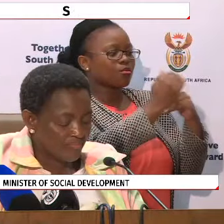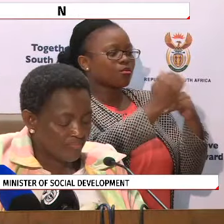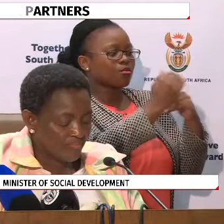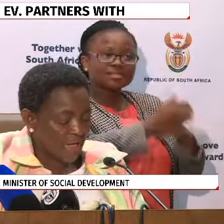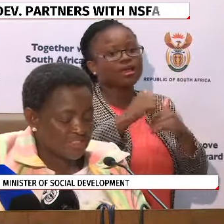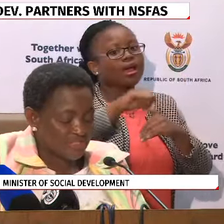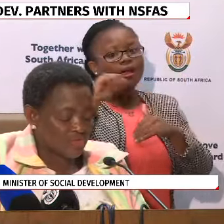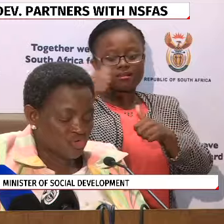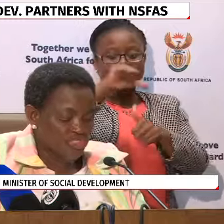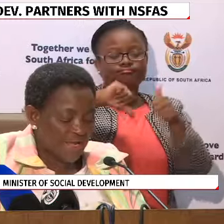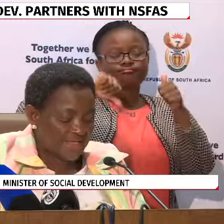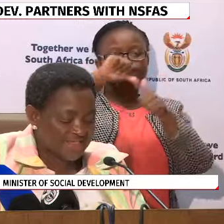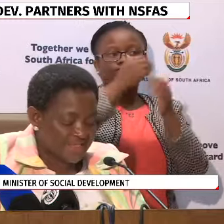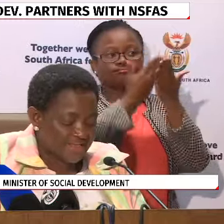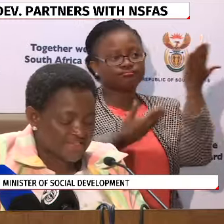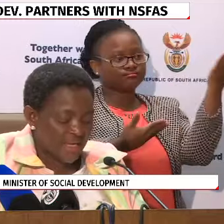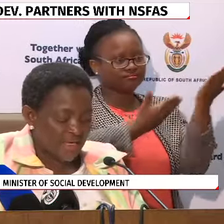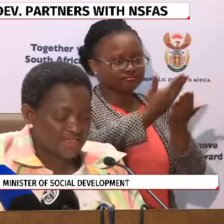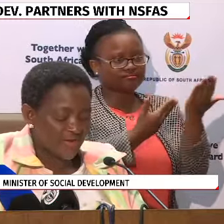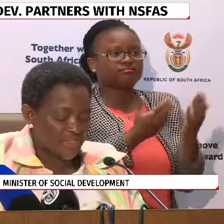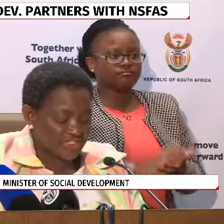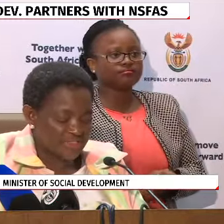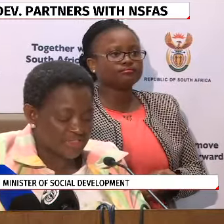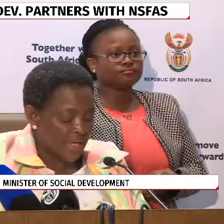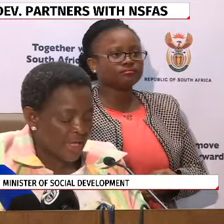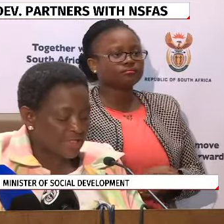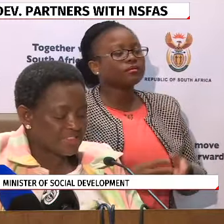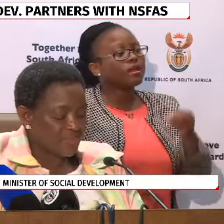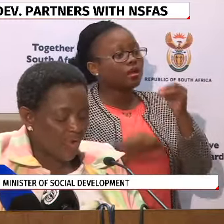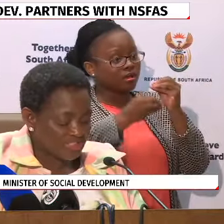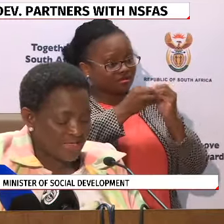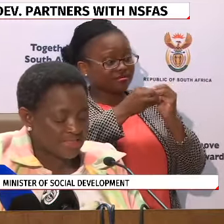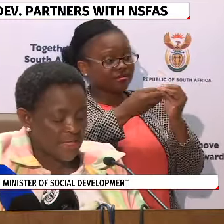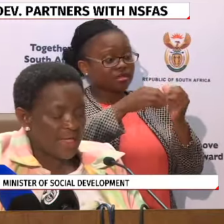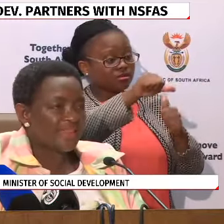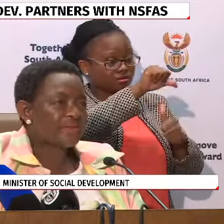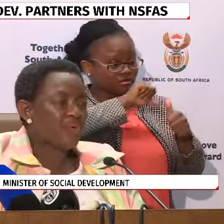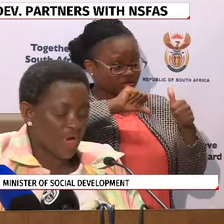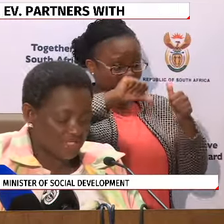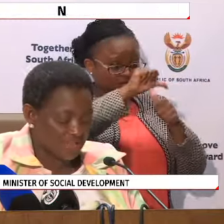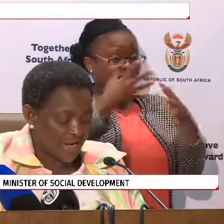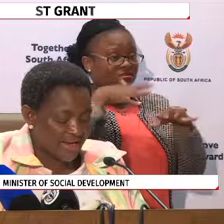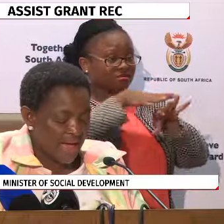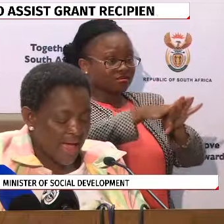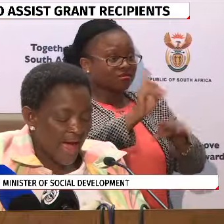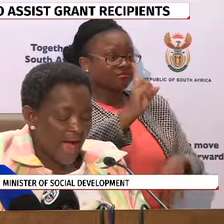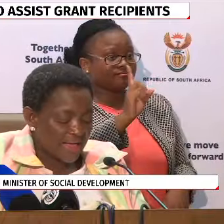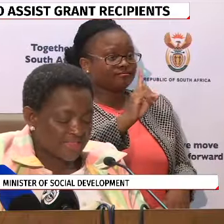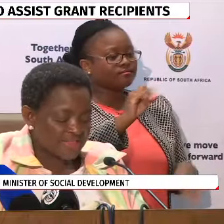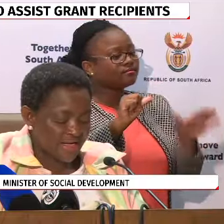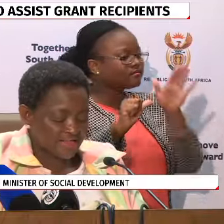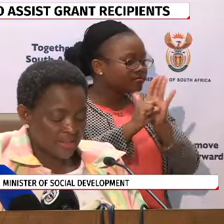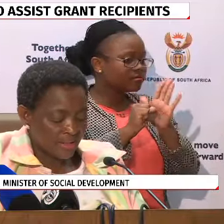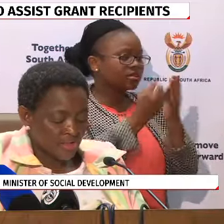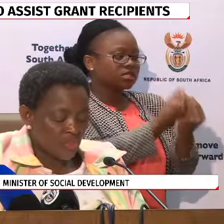In addition to social assistance interventions, it is important that poor children are